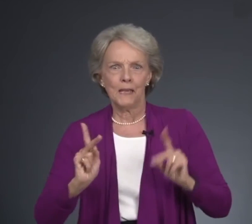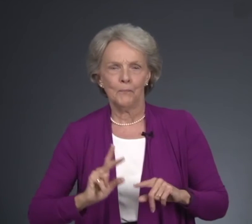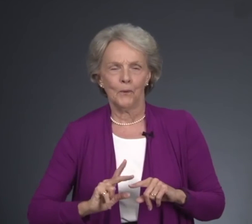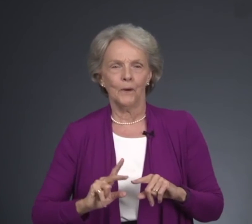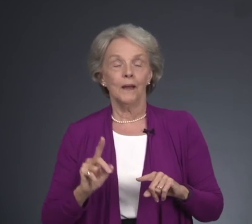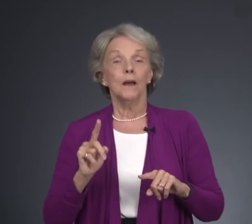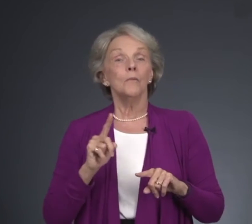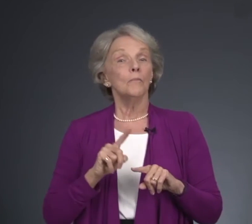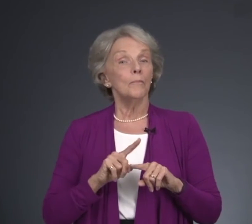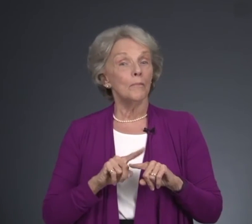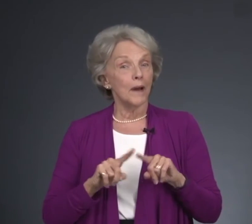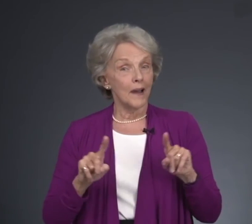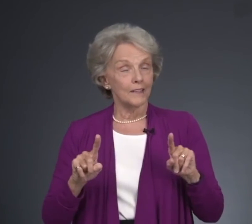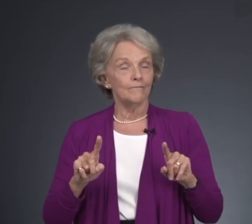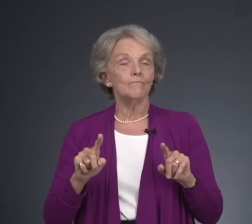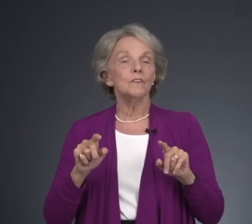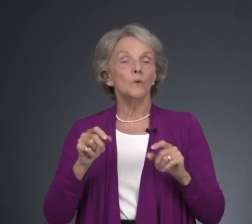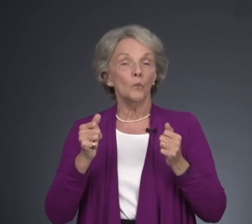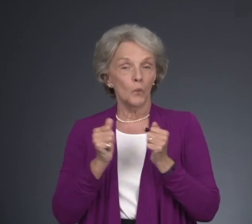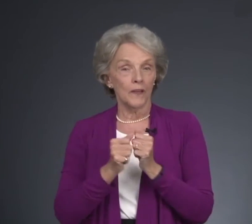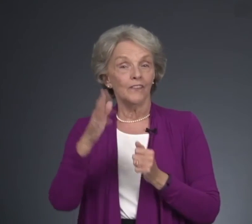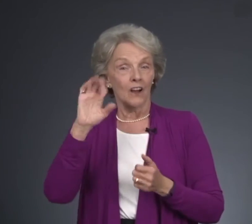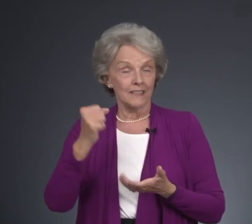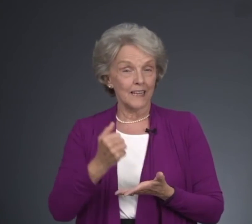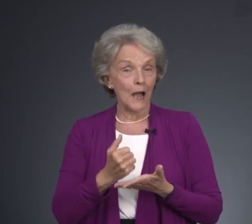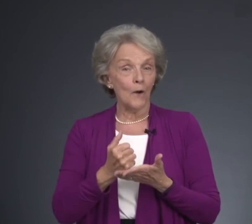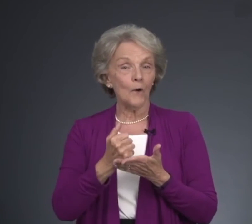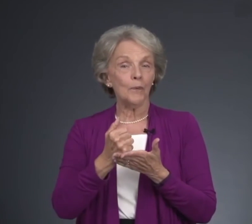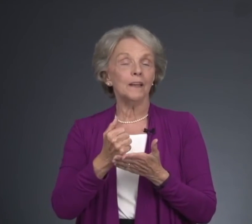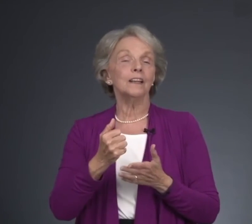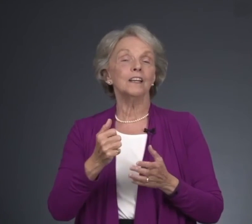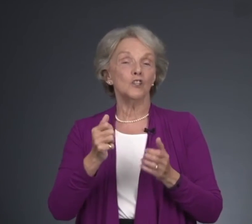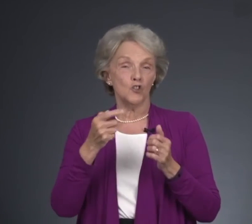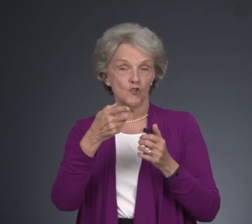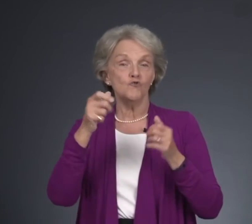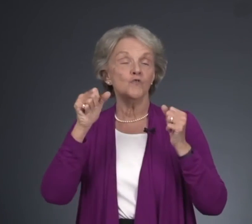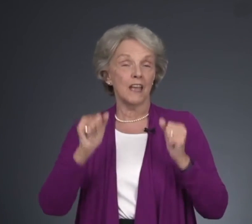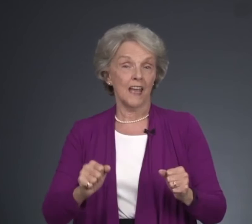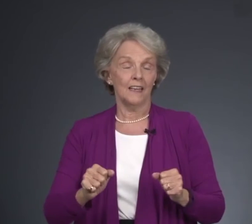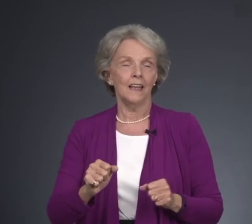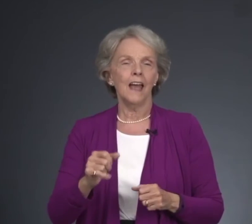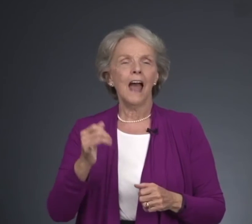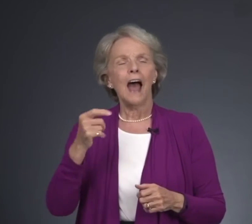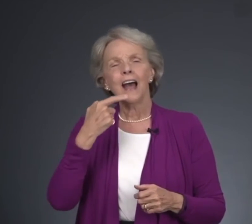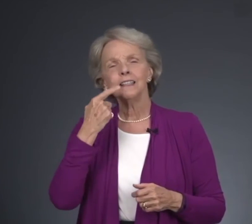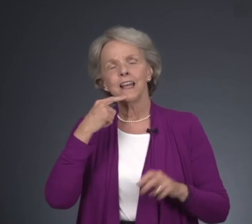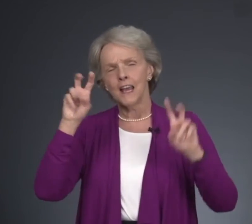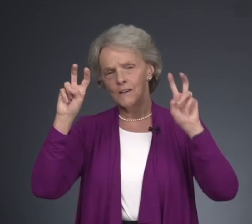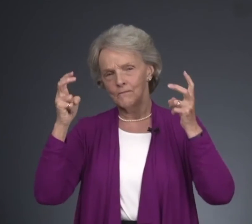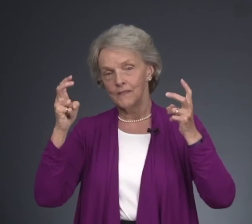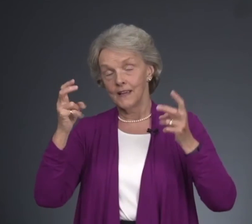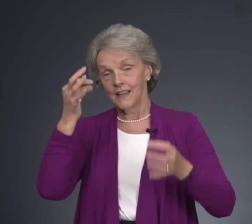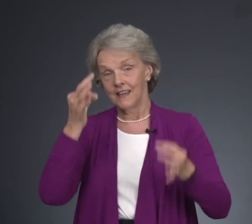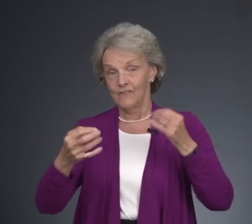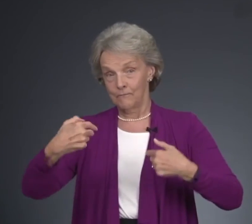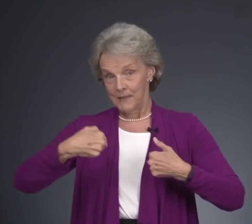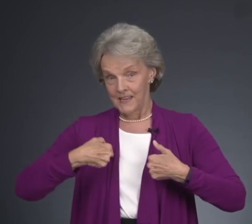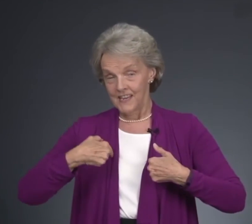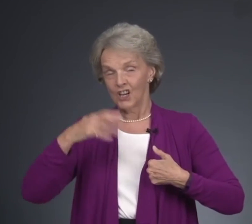people. But with God's help, you can. I say, if me,